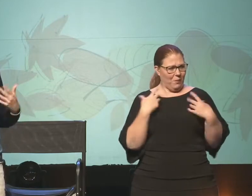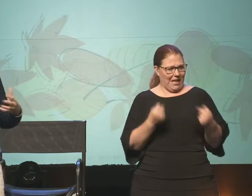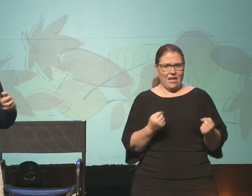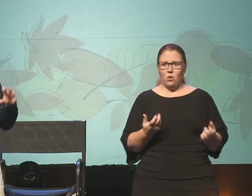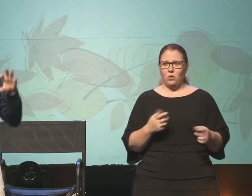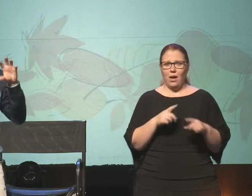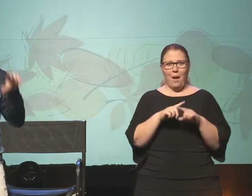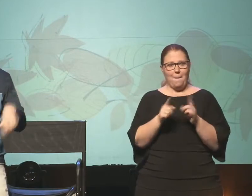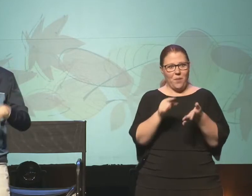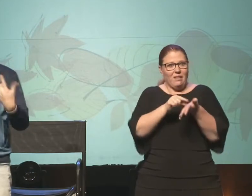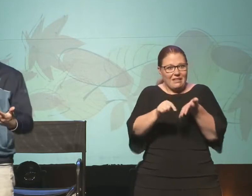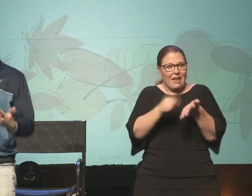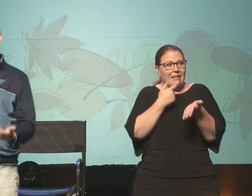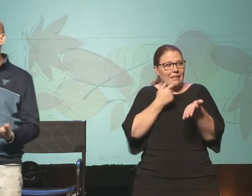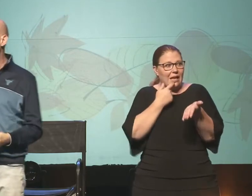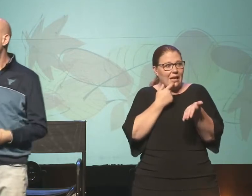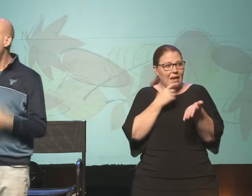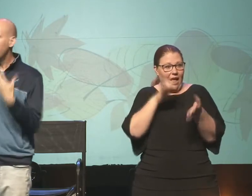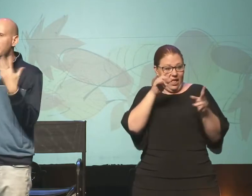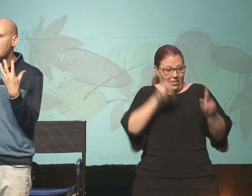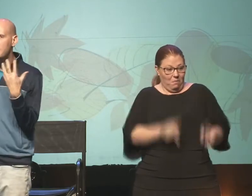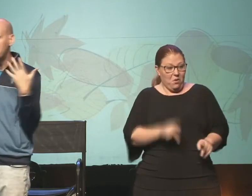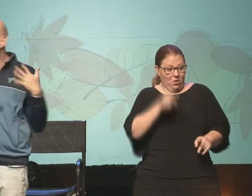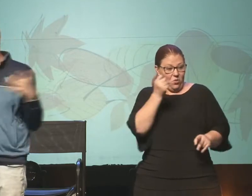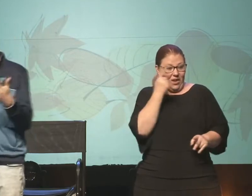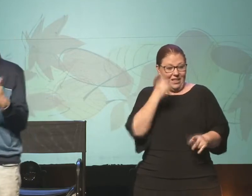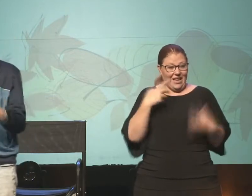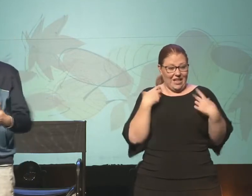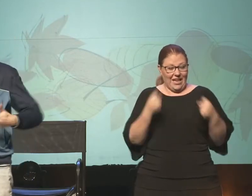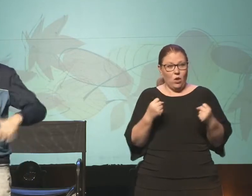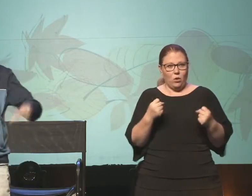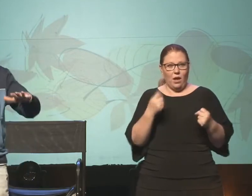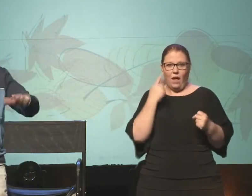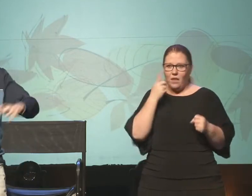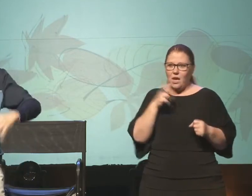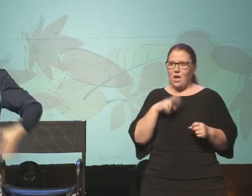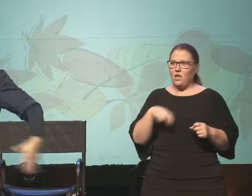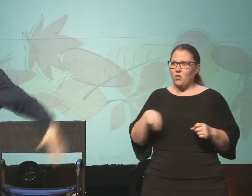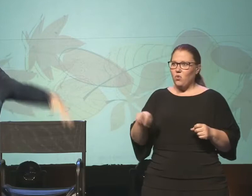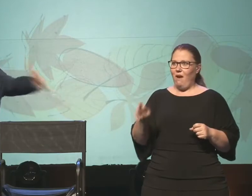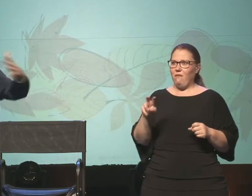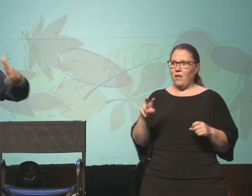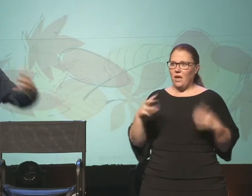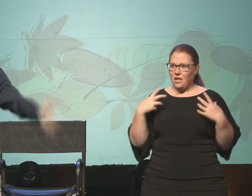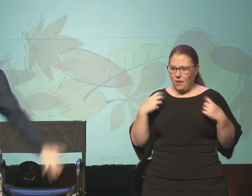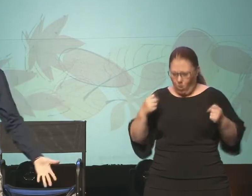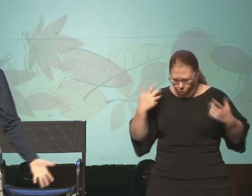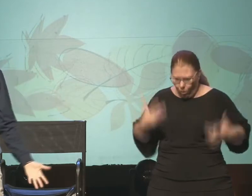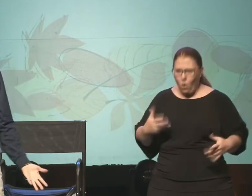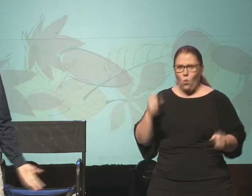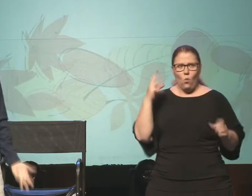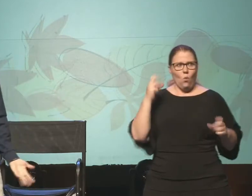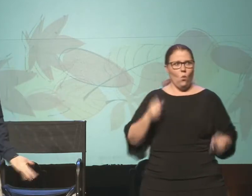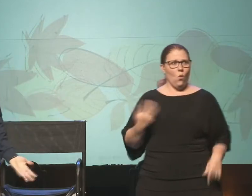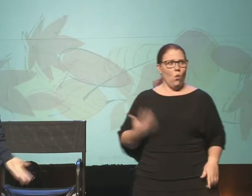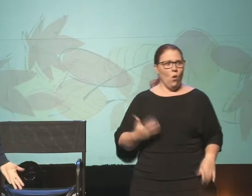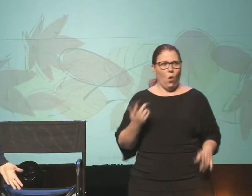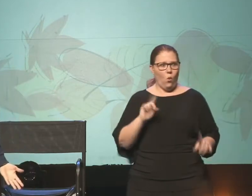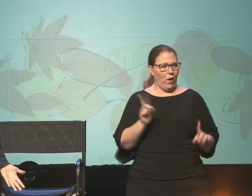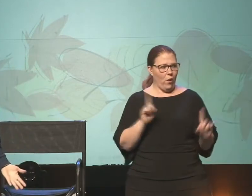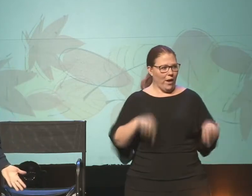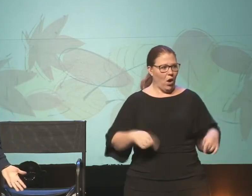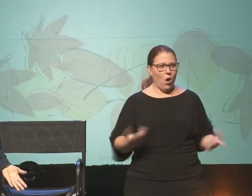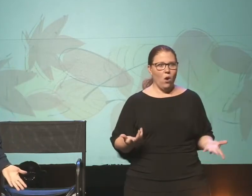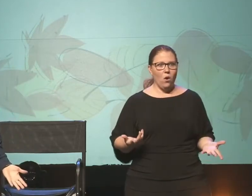But the text says that he realized that he had been healed. And I think he's traveling down, and all of a sudden, he heals. And he's now with these folks, and he's going, where do I